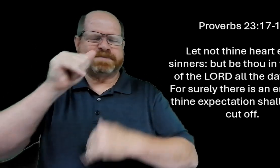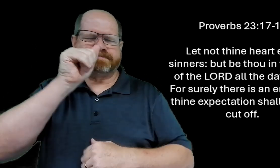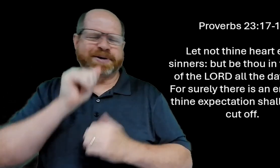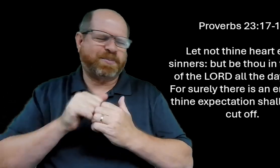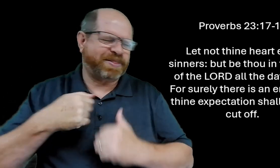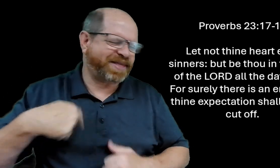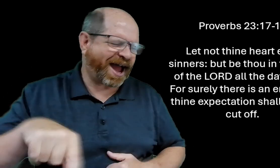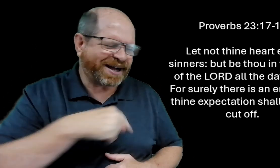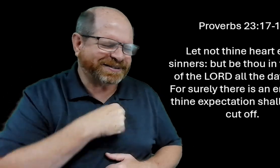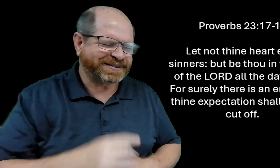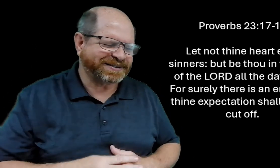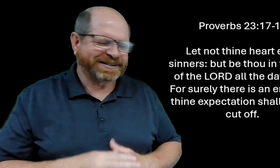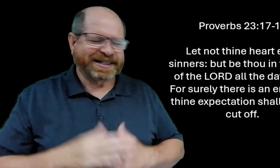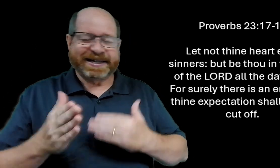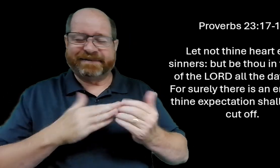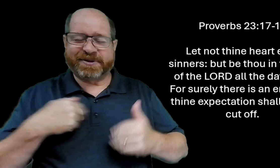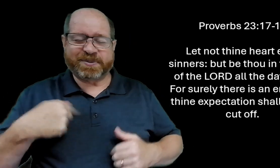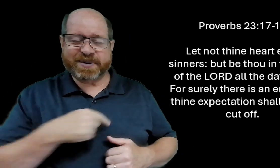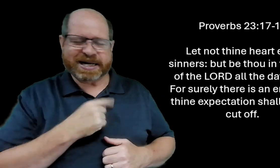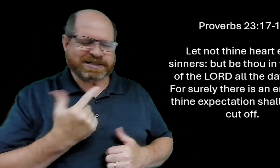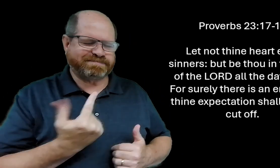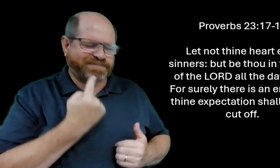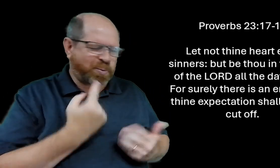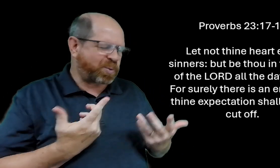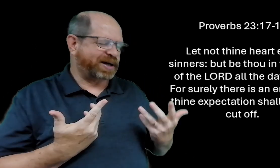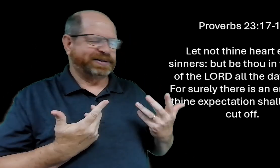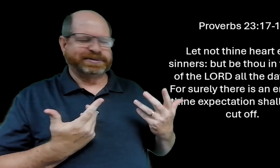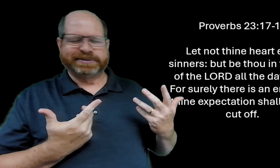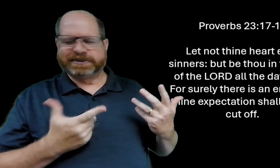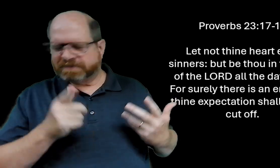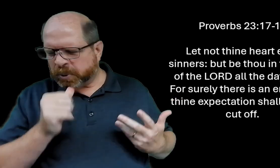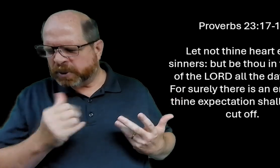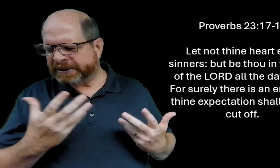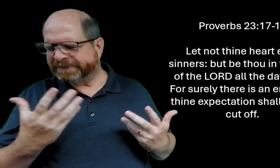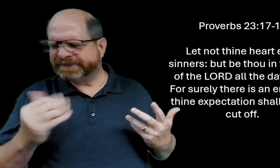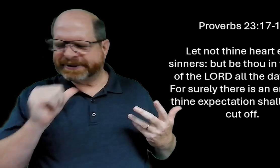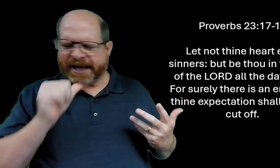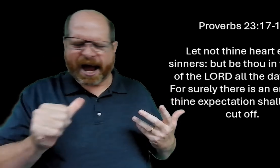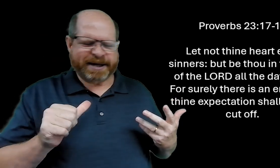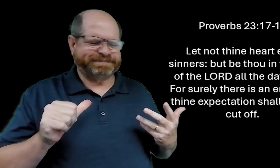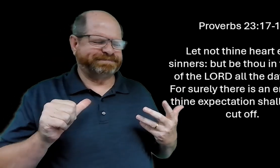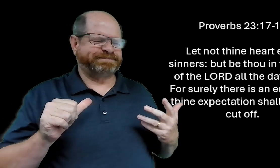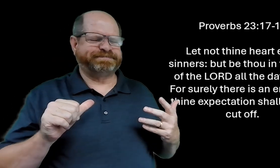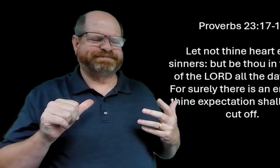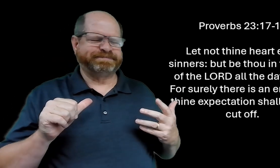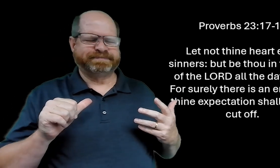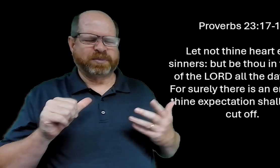really lord you're so patient with us it doesn't matter sometimes we get disappointed or not